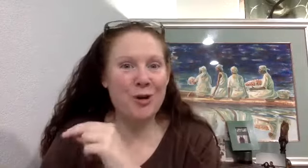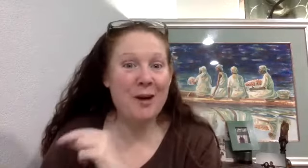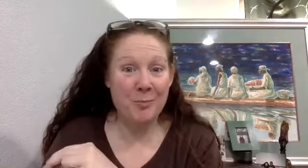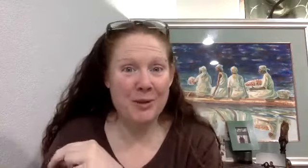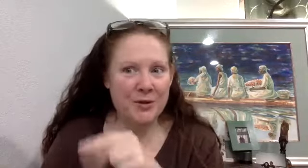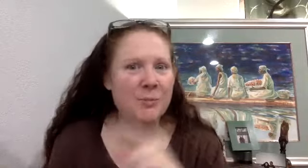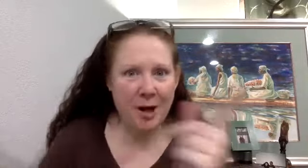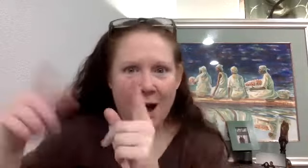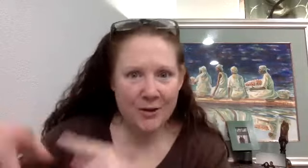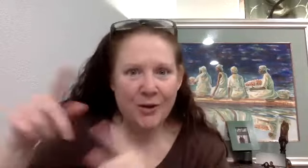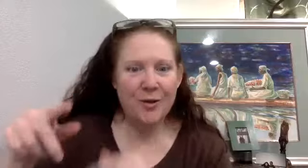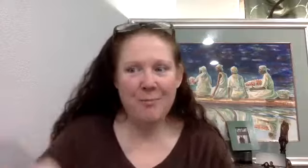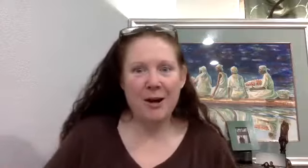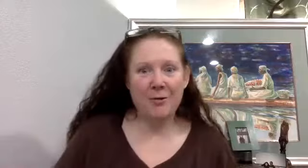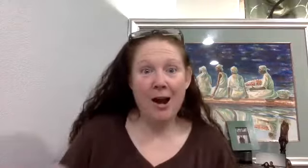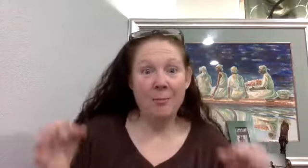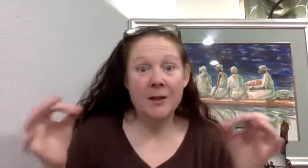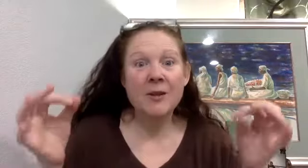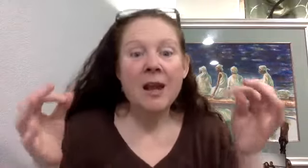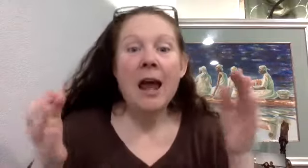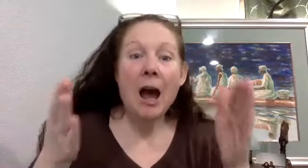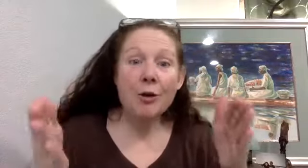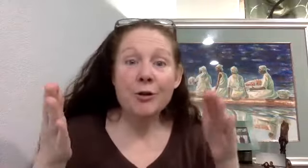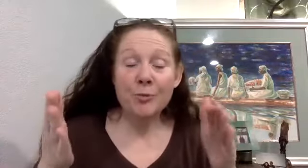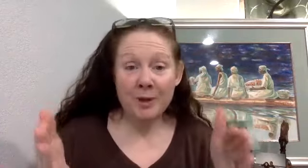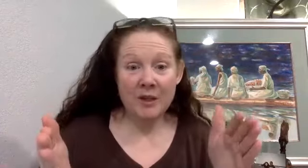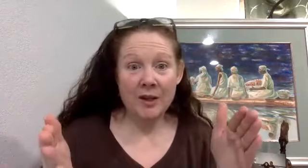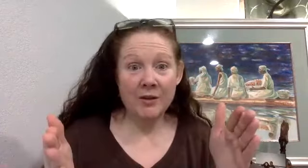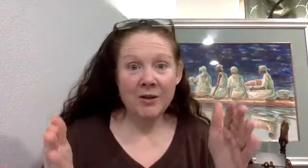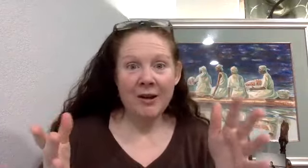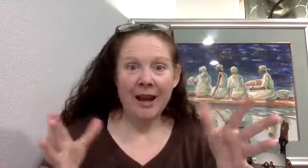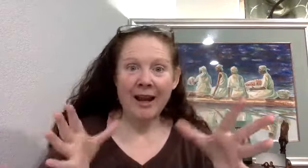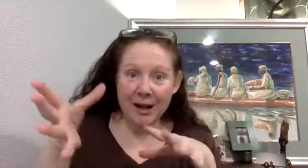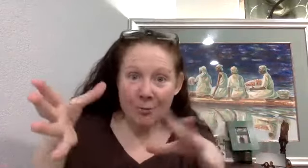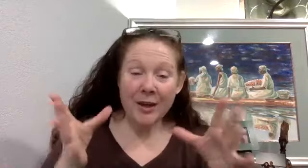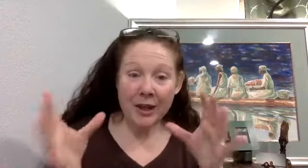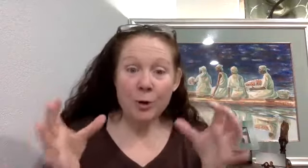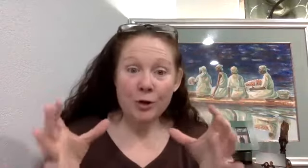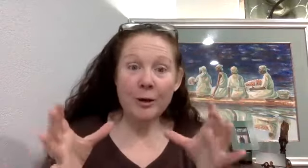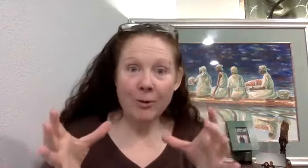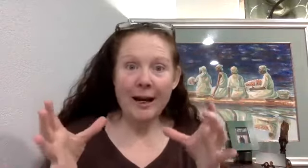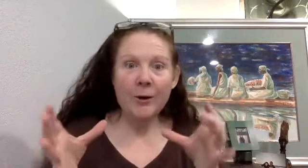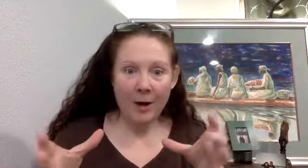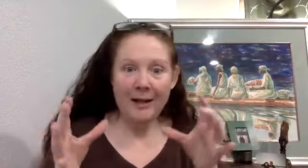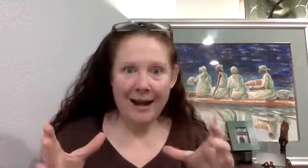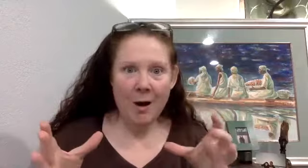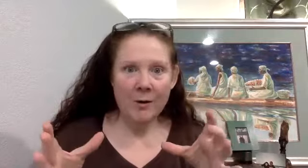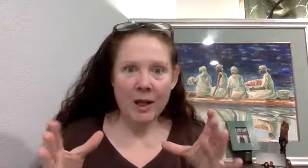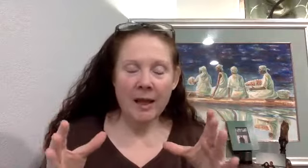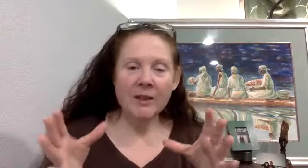about our businesses, but I'll circle that back around because health is your business. And kind of what I think we're doing right here, right now is